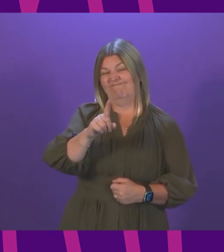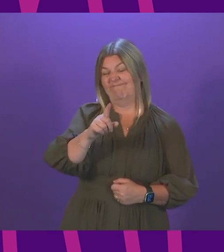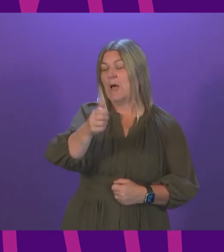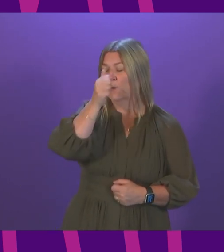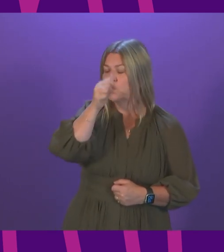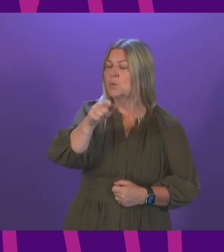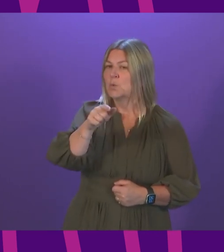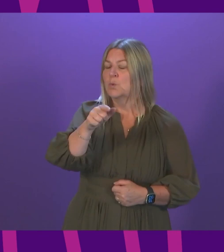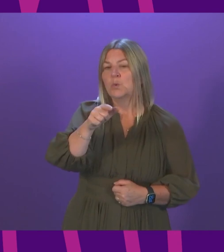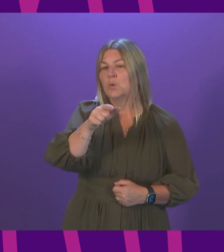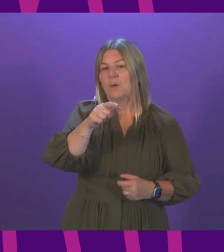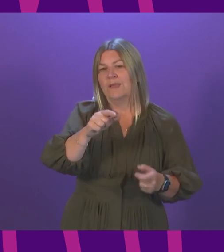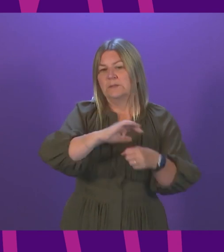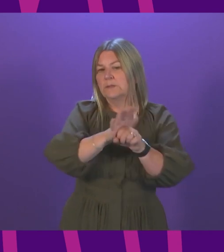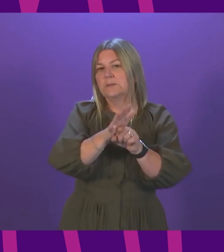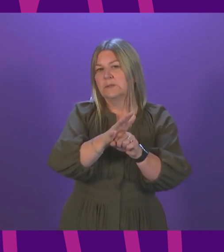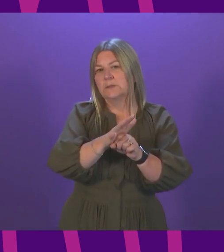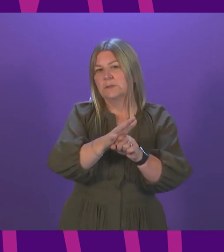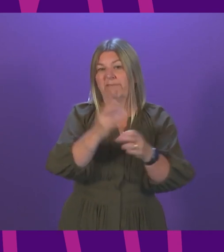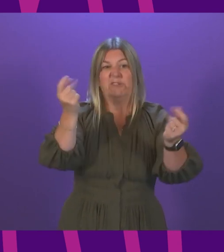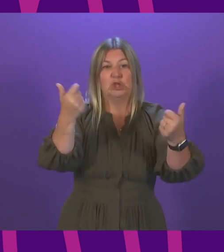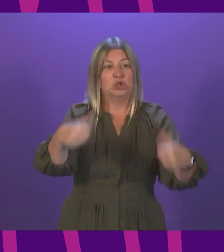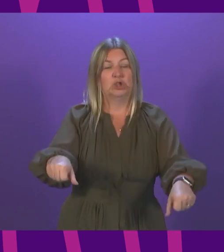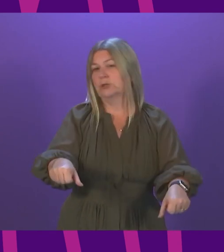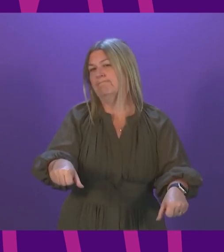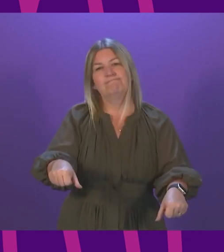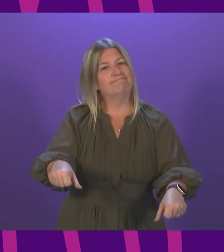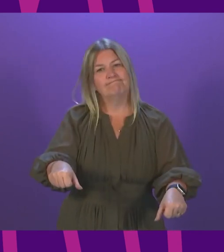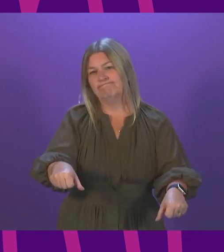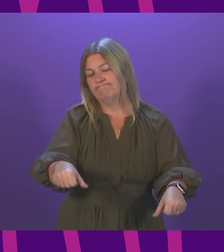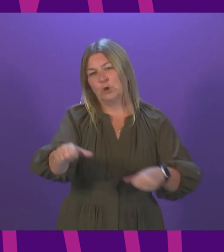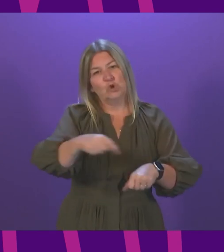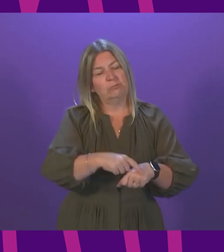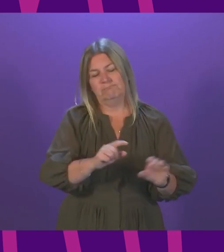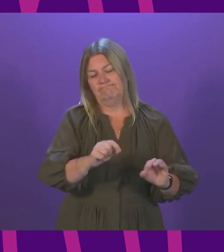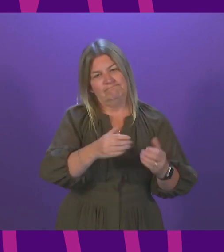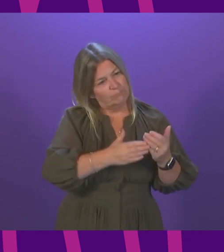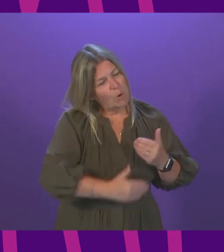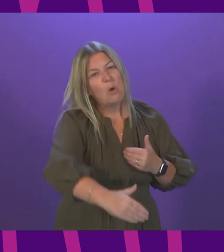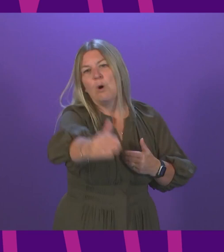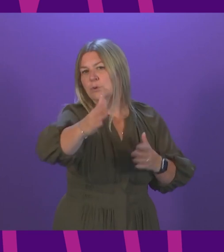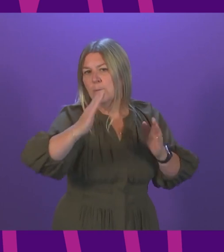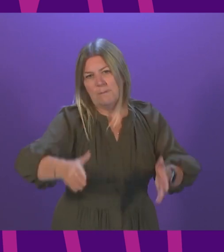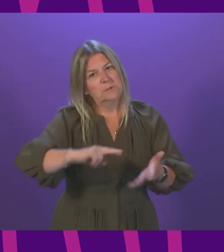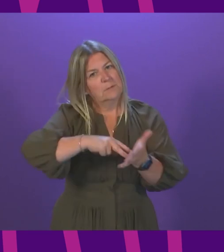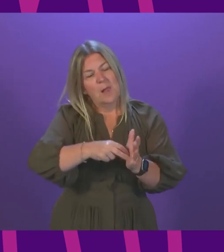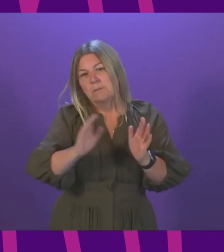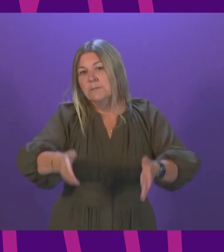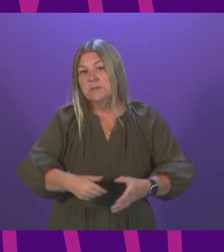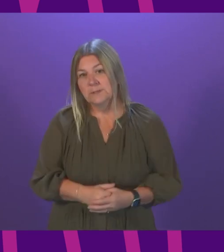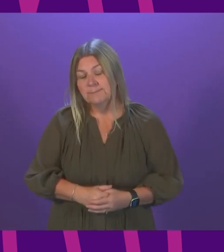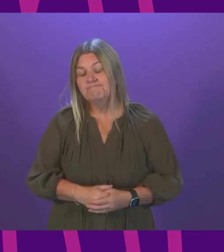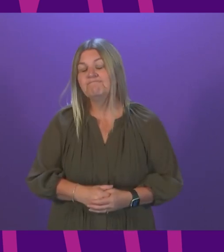will be a long pandemic, and we cannot solely rely on immediate short-term measures to build a sustainable future for the ambulance service.